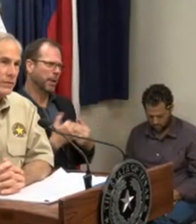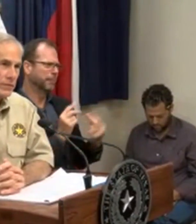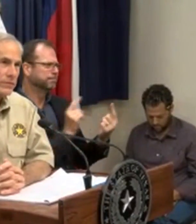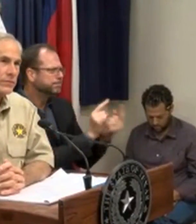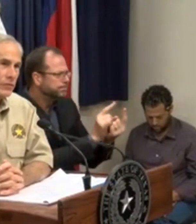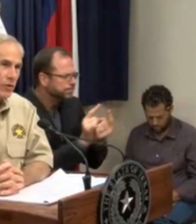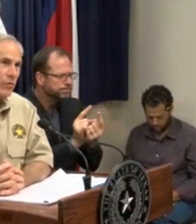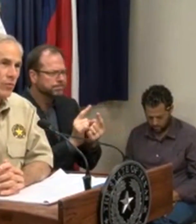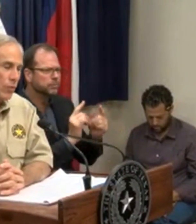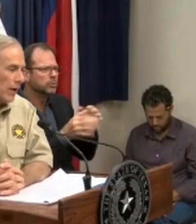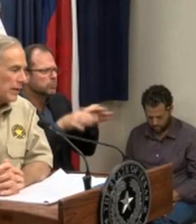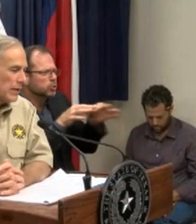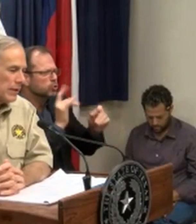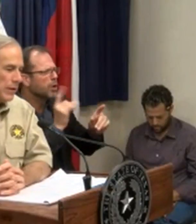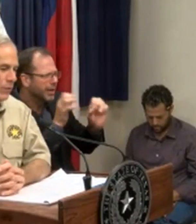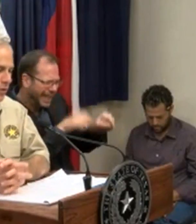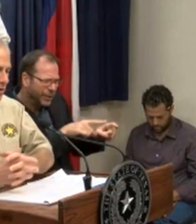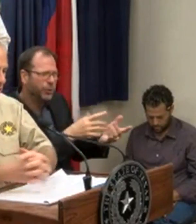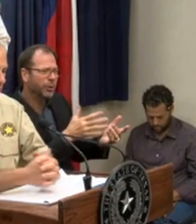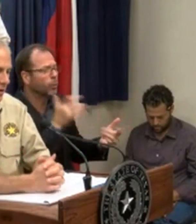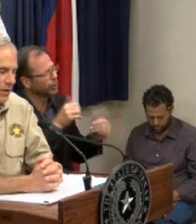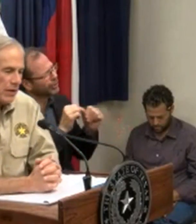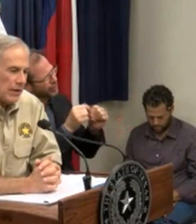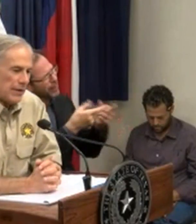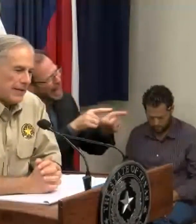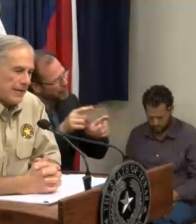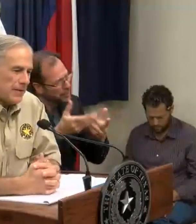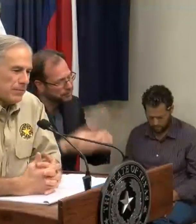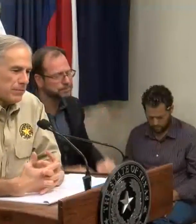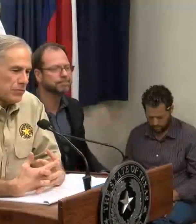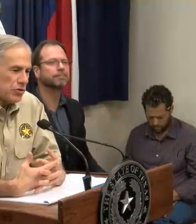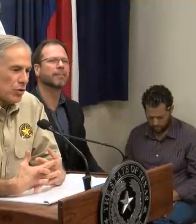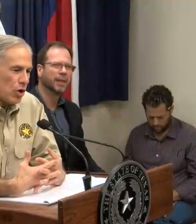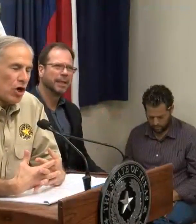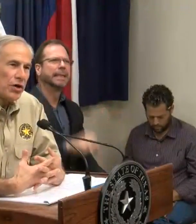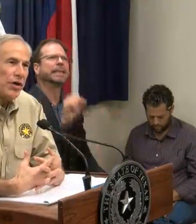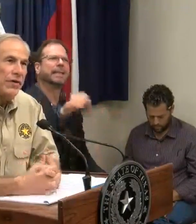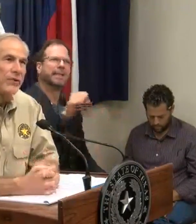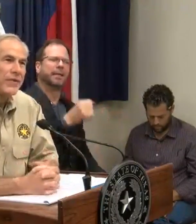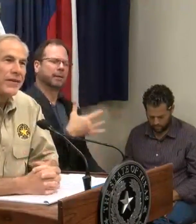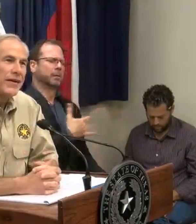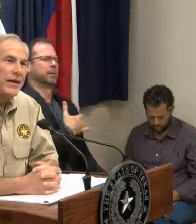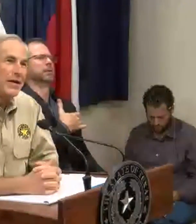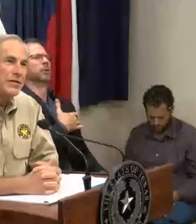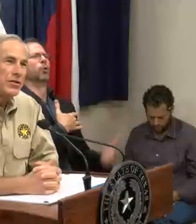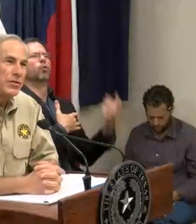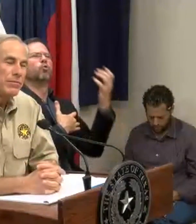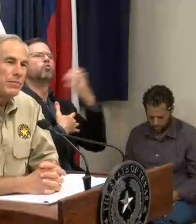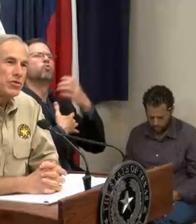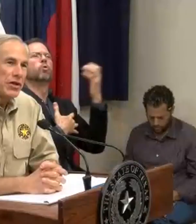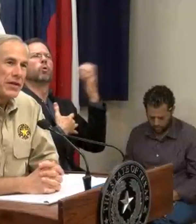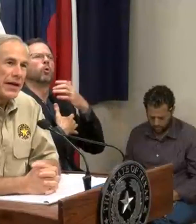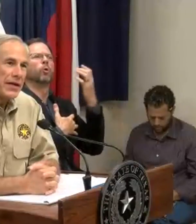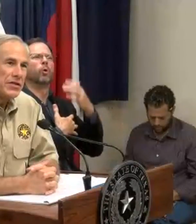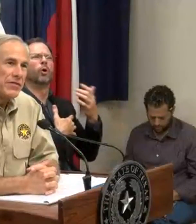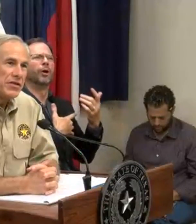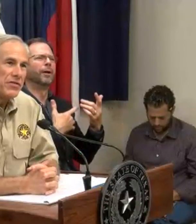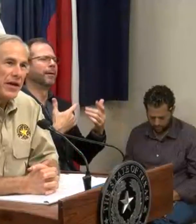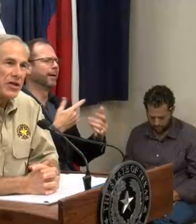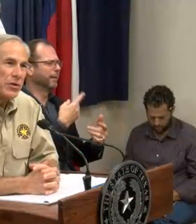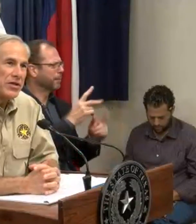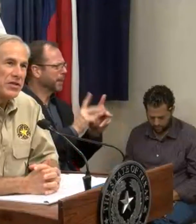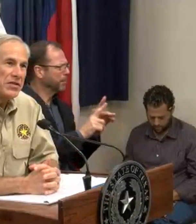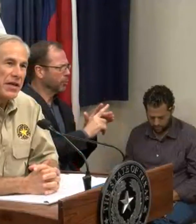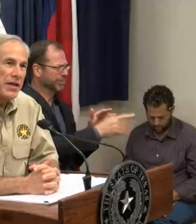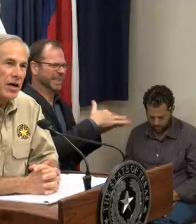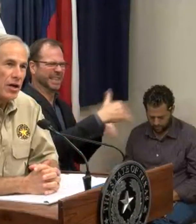scenario for . MR. Right. It was so heartening to shake the hands of these